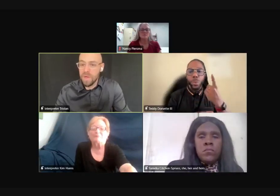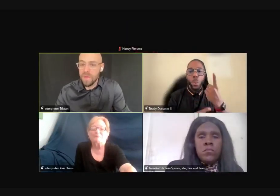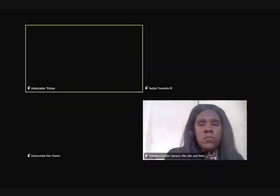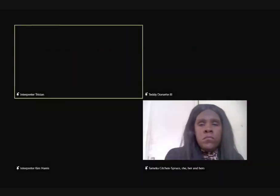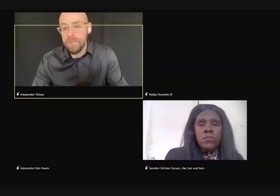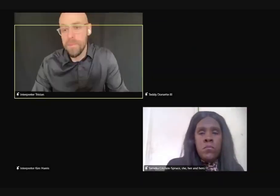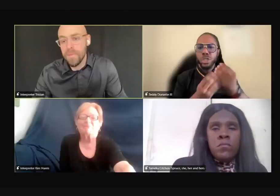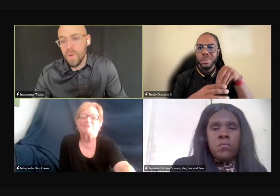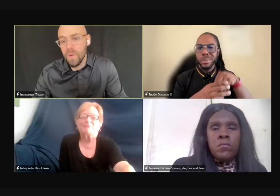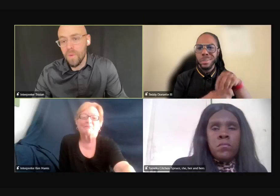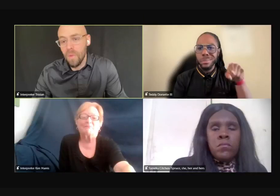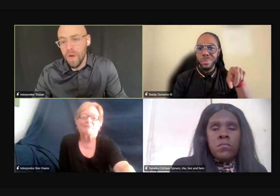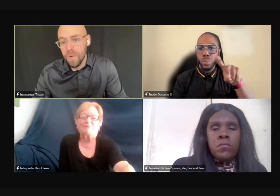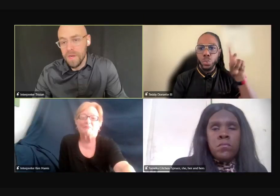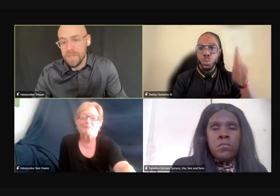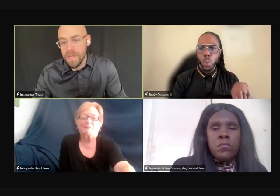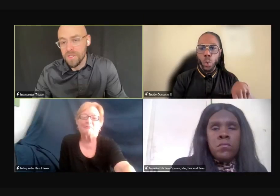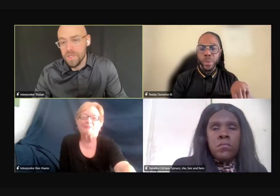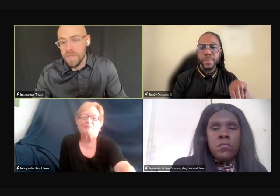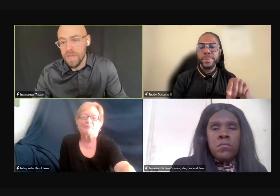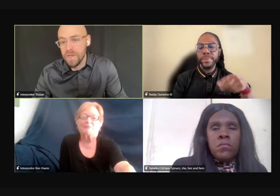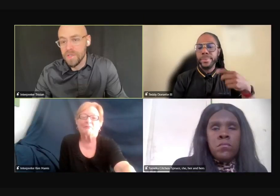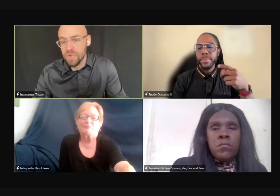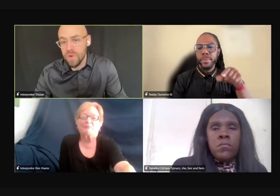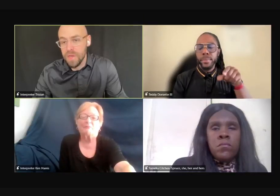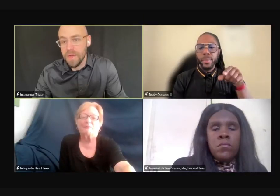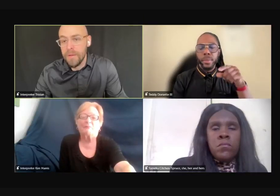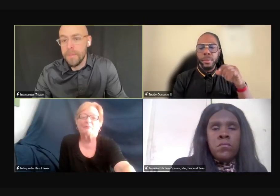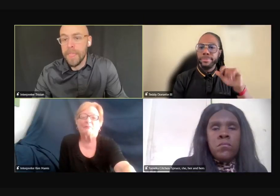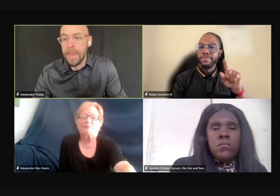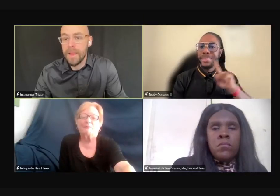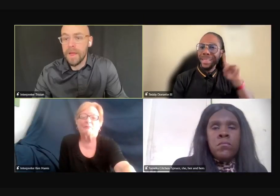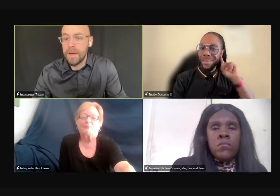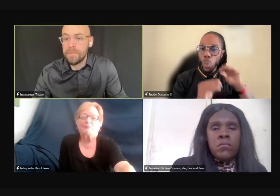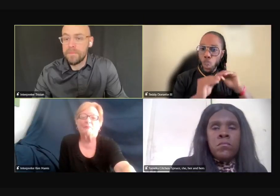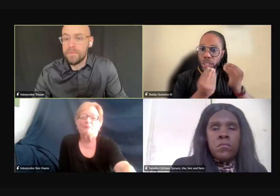working with one organization in Detroit,